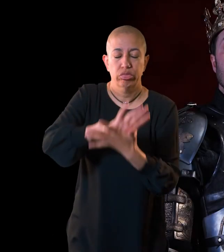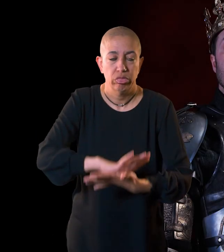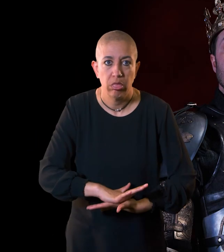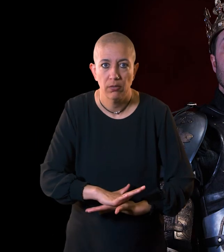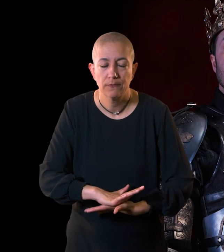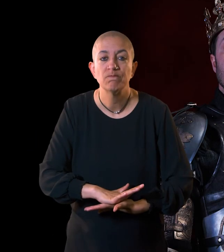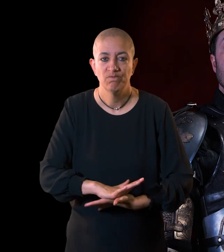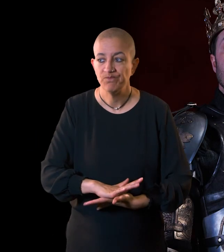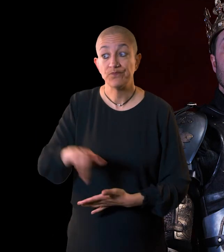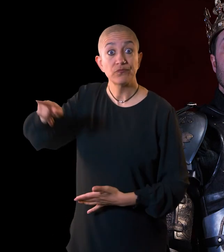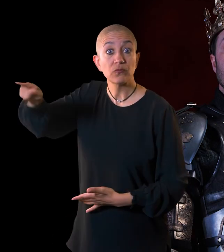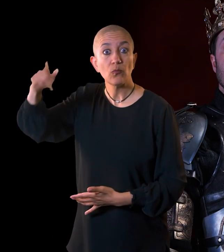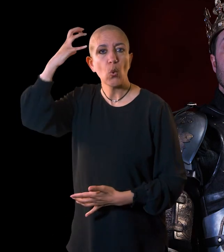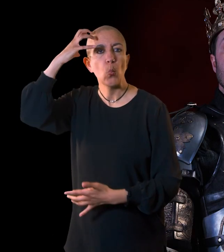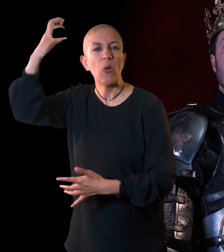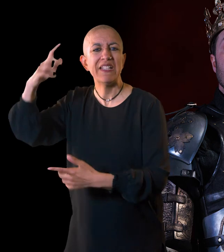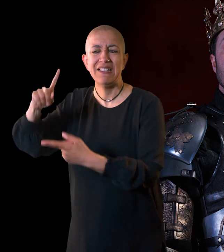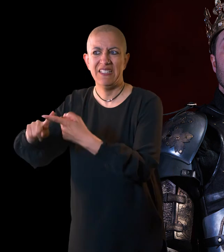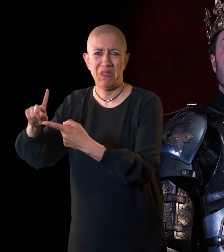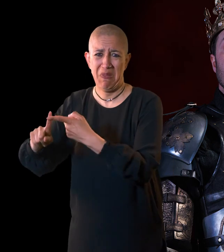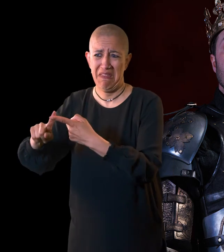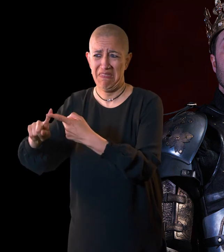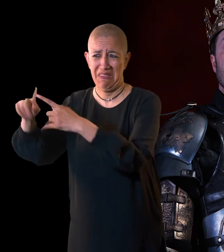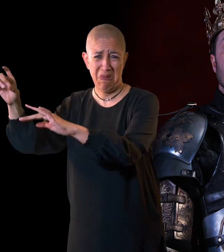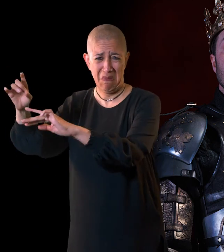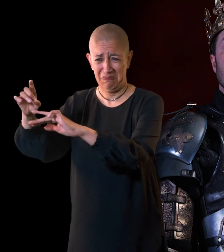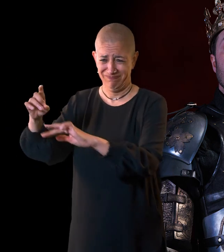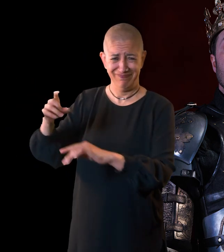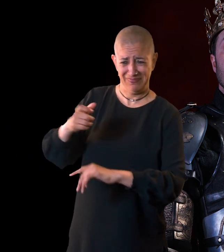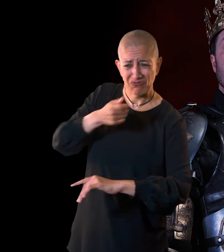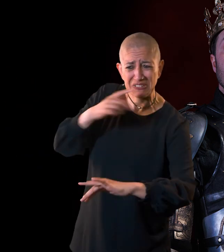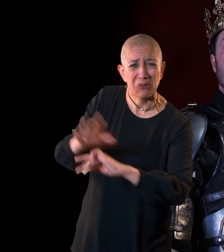Queen Elizabeth delays the marriage and arranges for her daughter to marry Richmond instead.